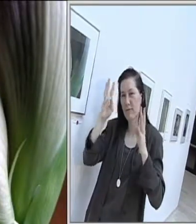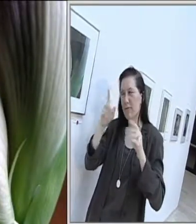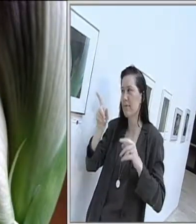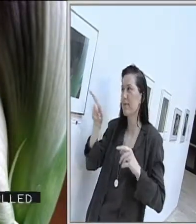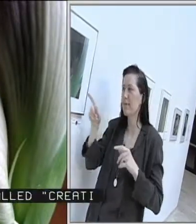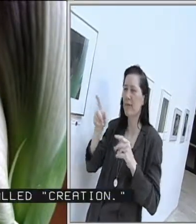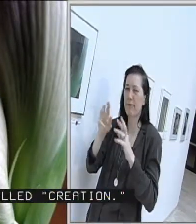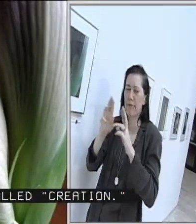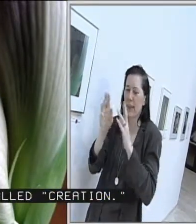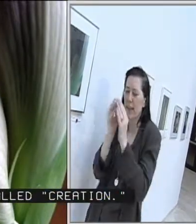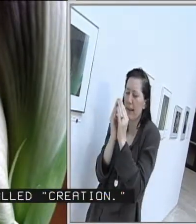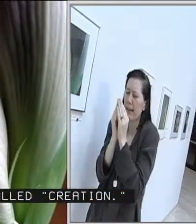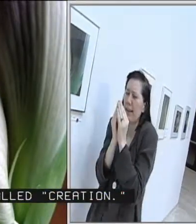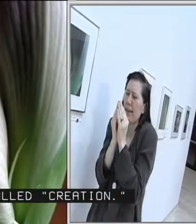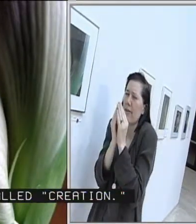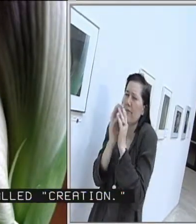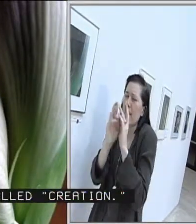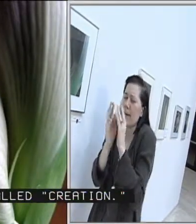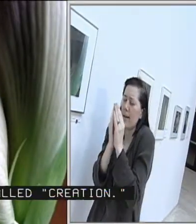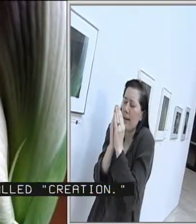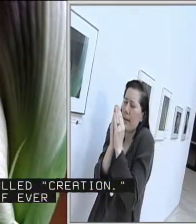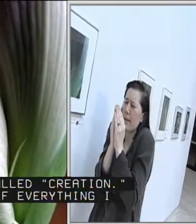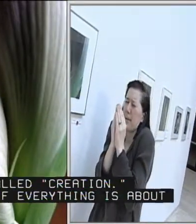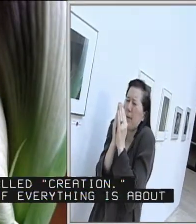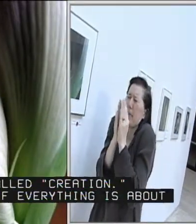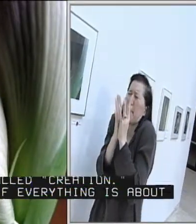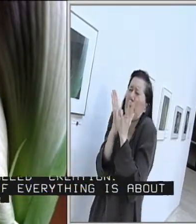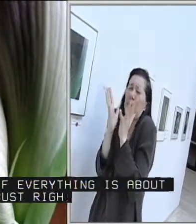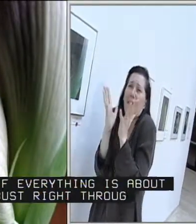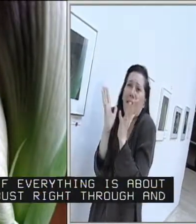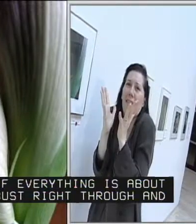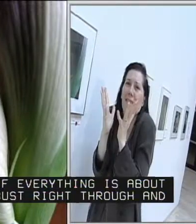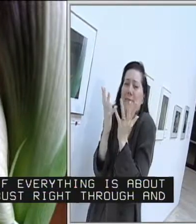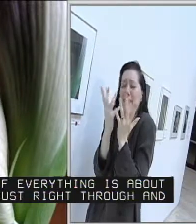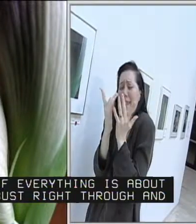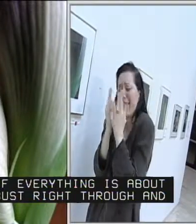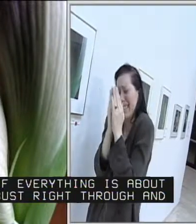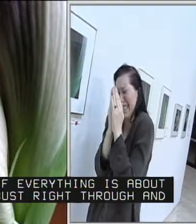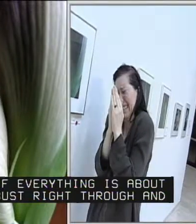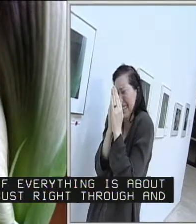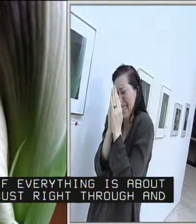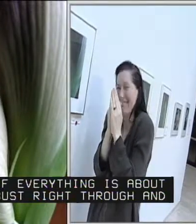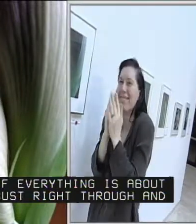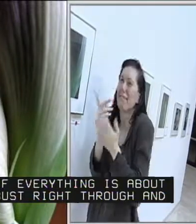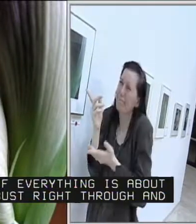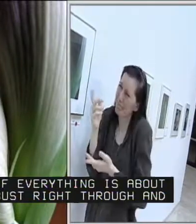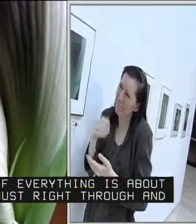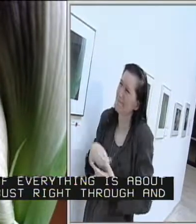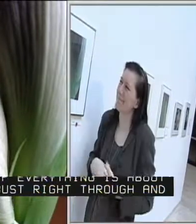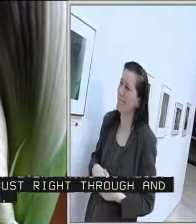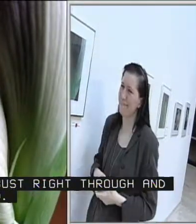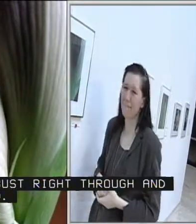This is called creation. It's as if everything's about ready to bust right through. And be created.